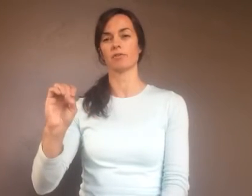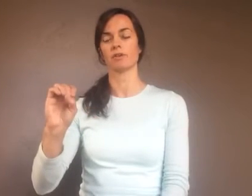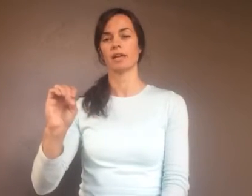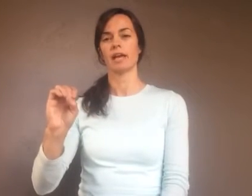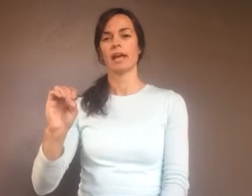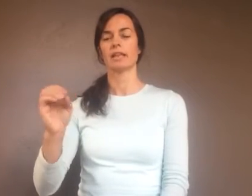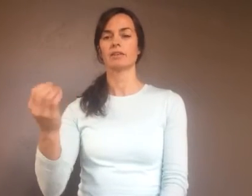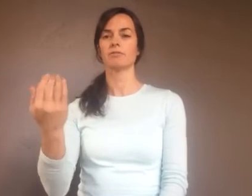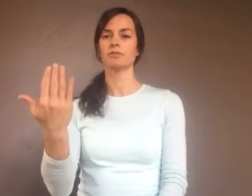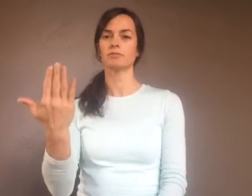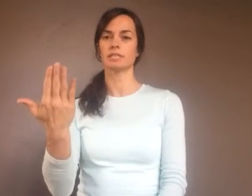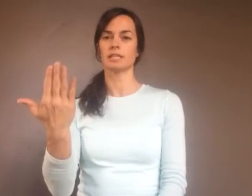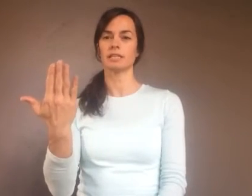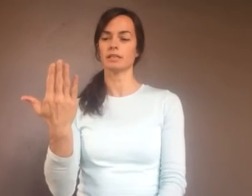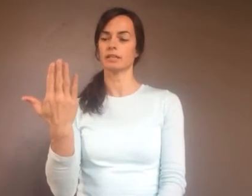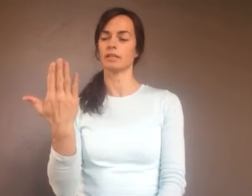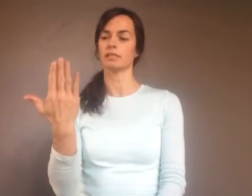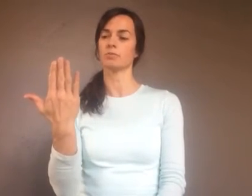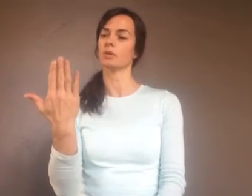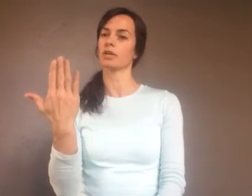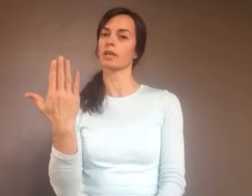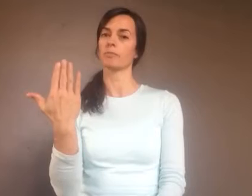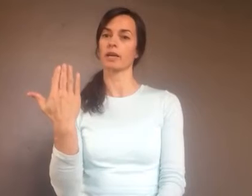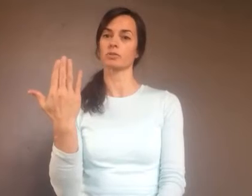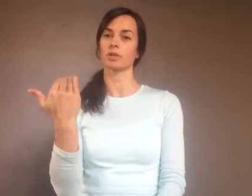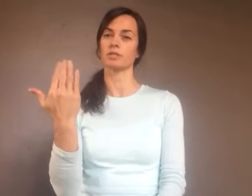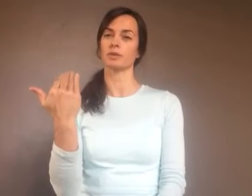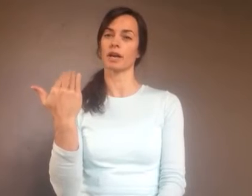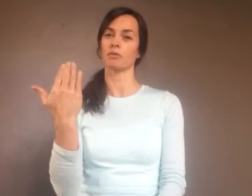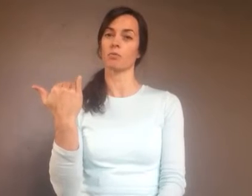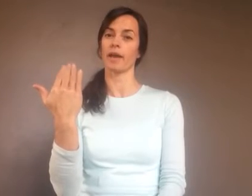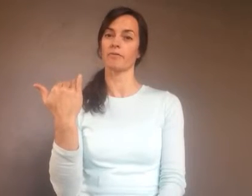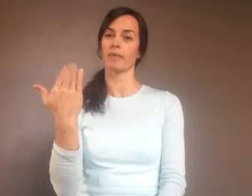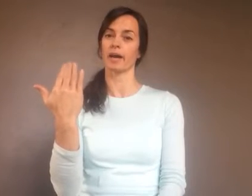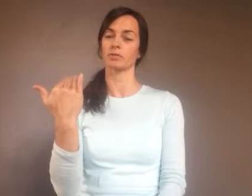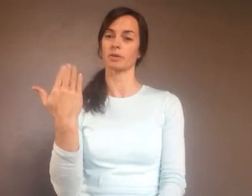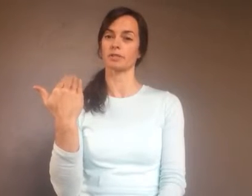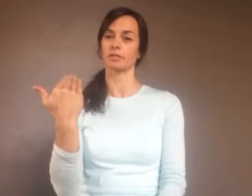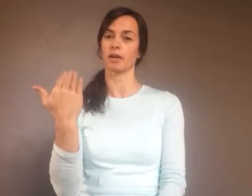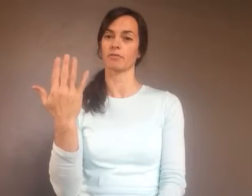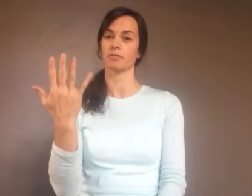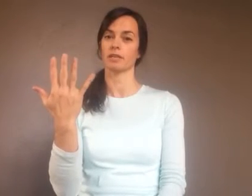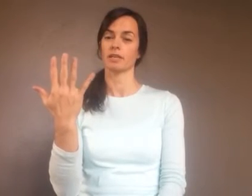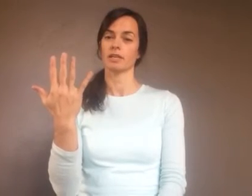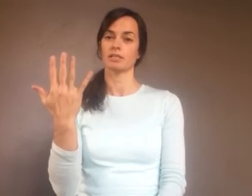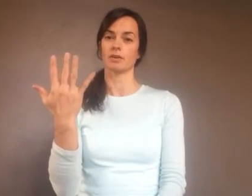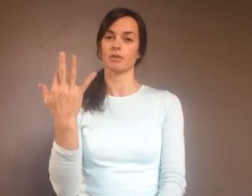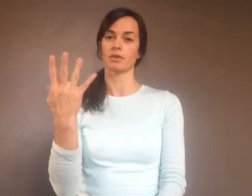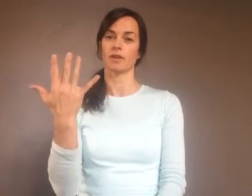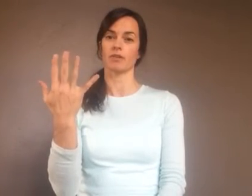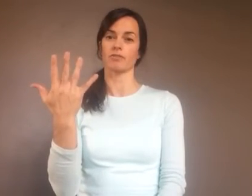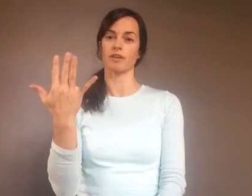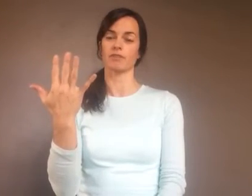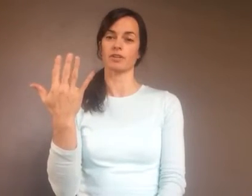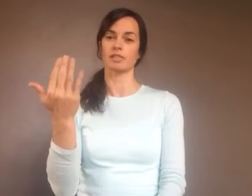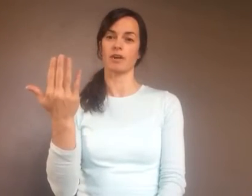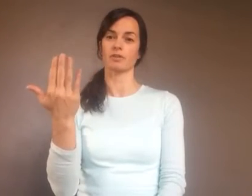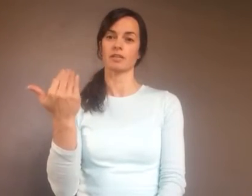And then 15 is you put your hand back towards you and kind of wave back towards yourself. So you've got your five fingers out.